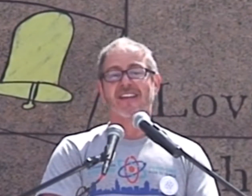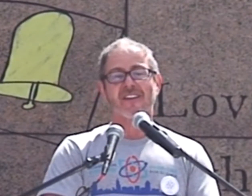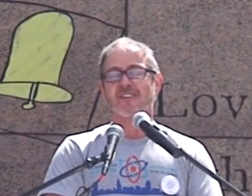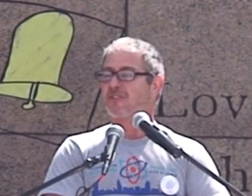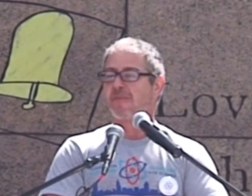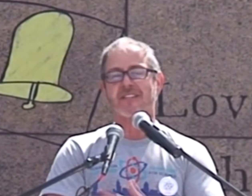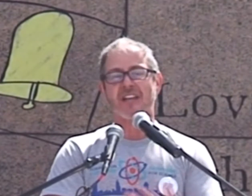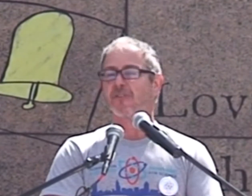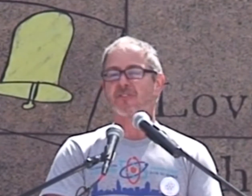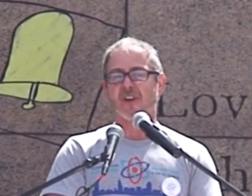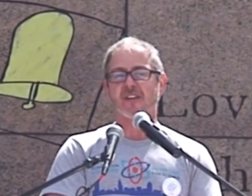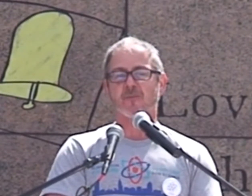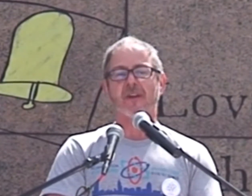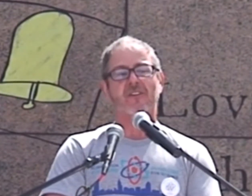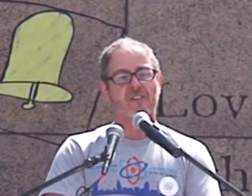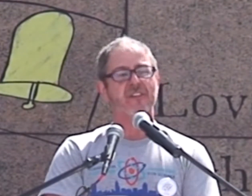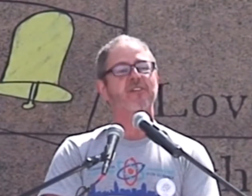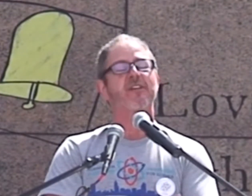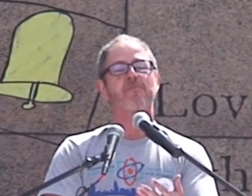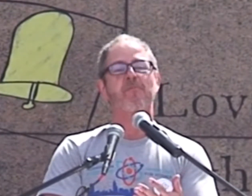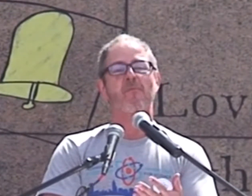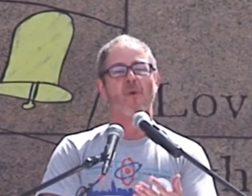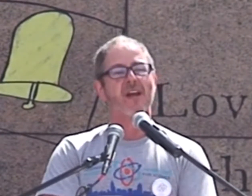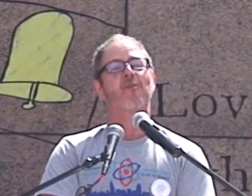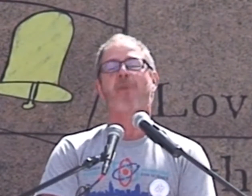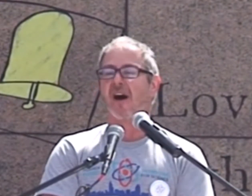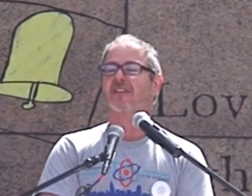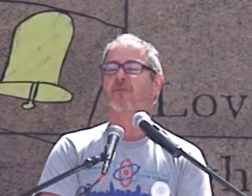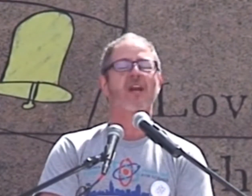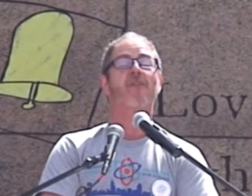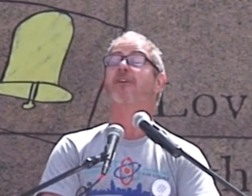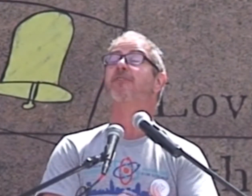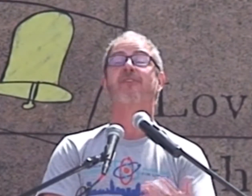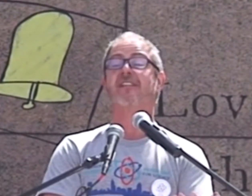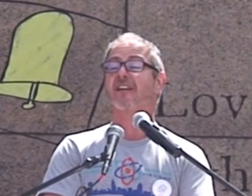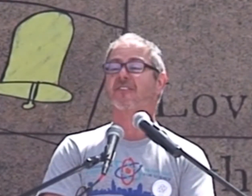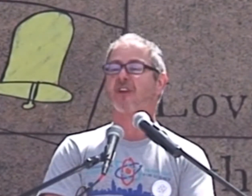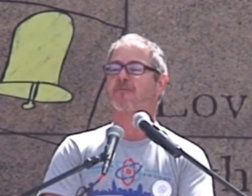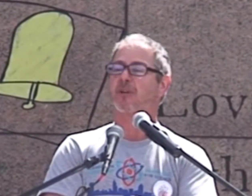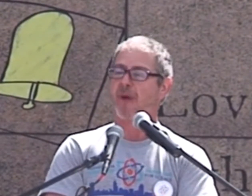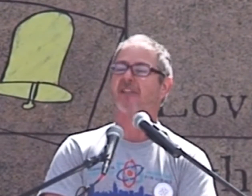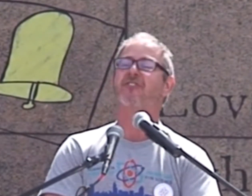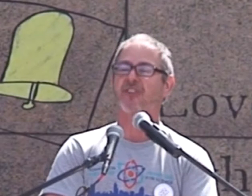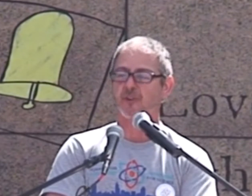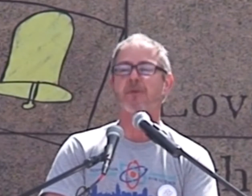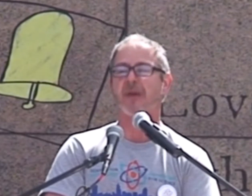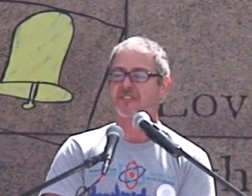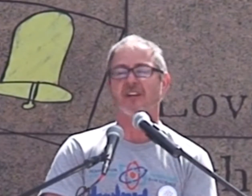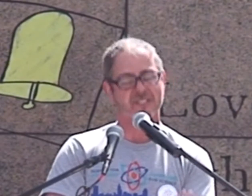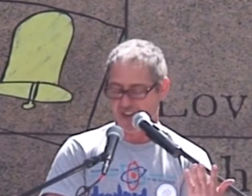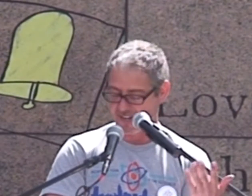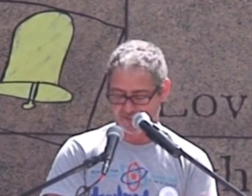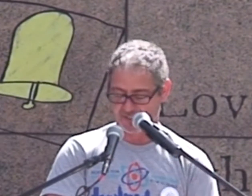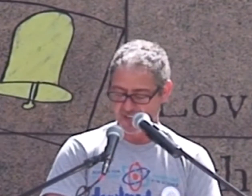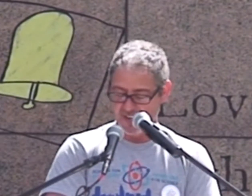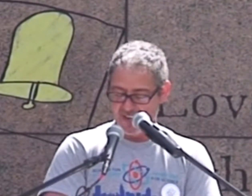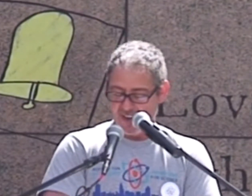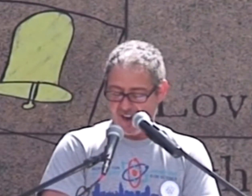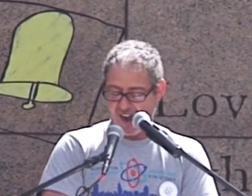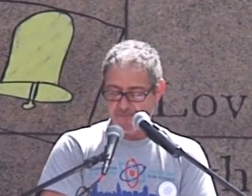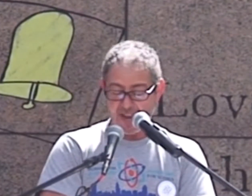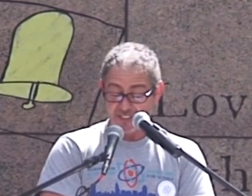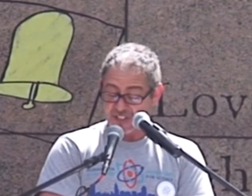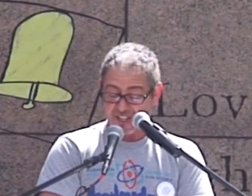of. it may sound strange, but clearly, whatever you're feeling on the subject, policy should be based on science.